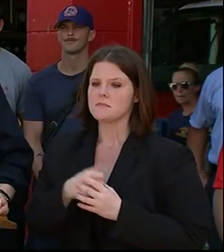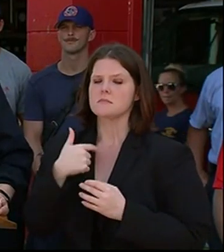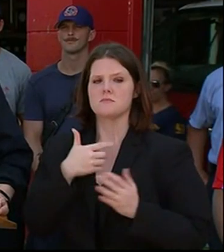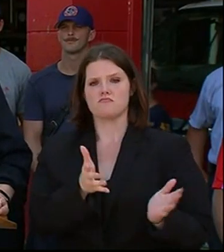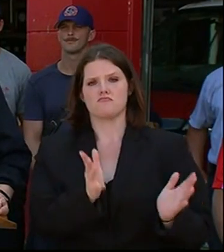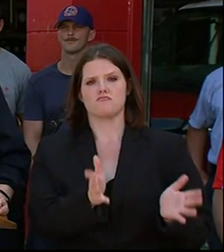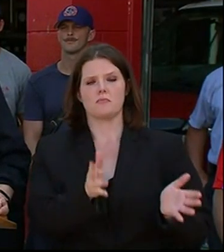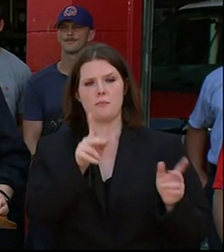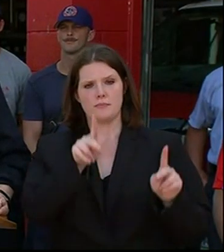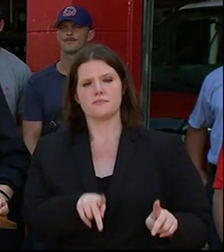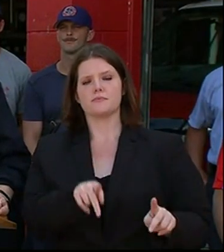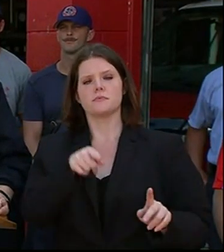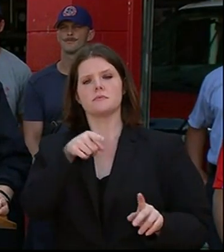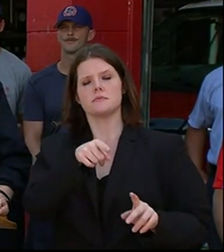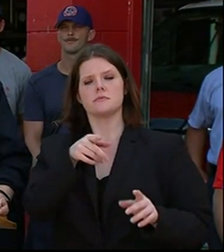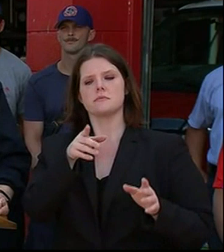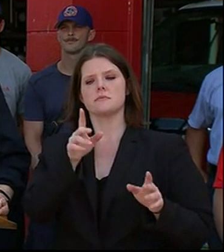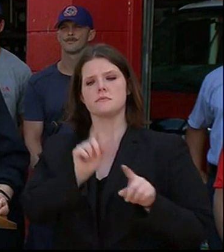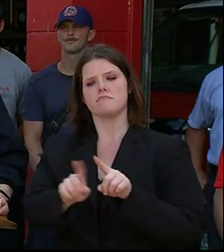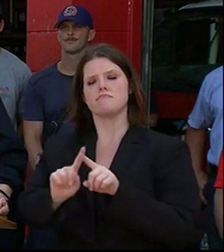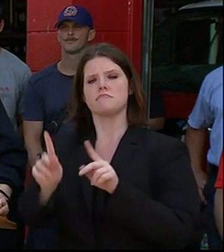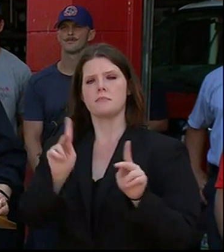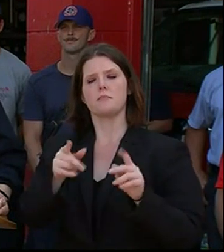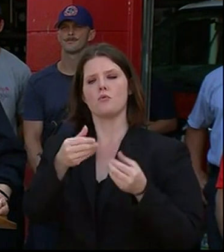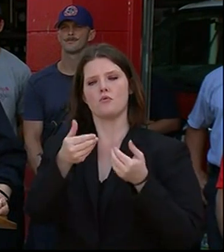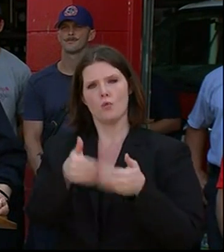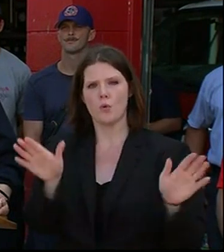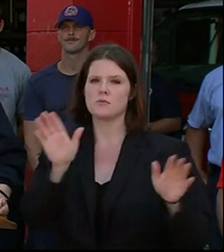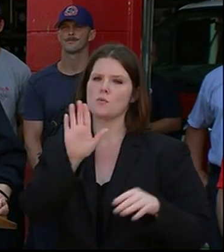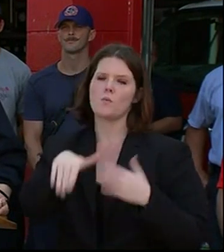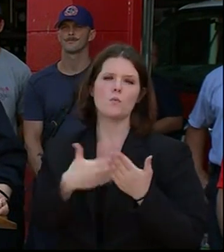to people who have lost their entire home.